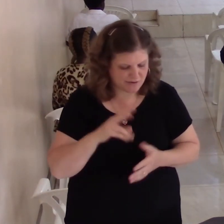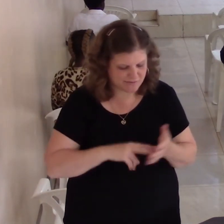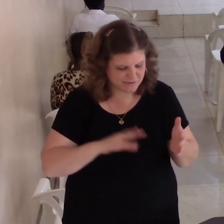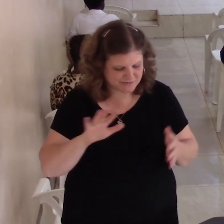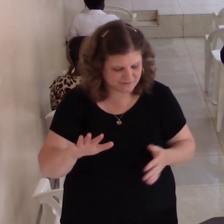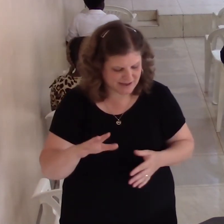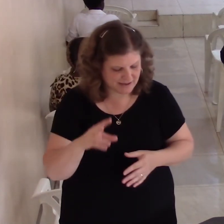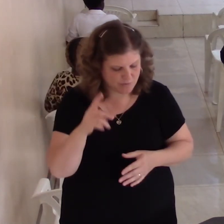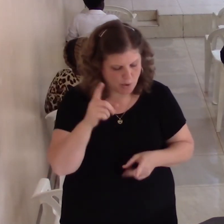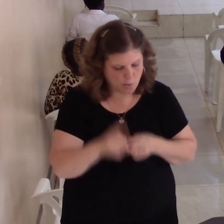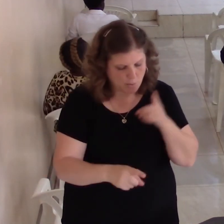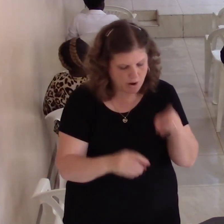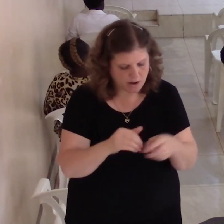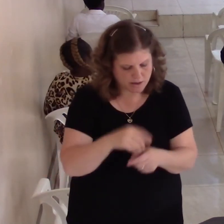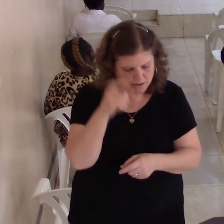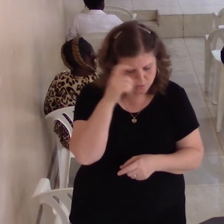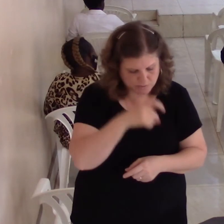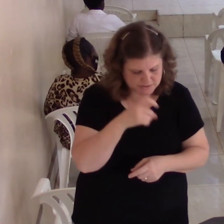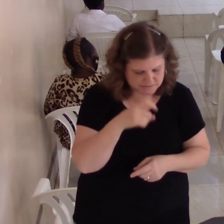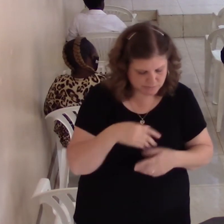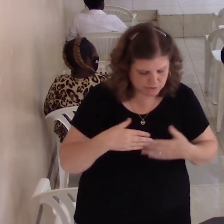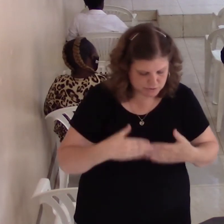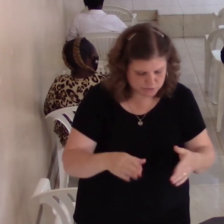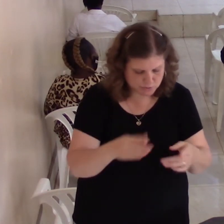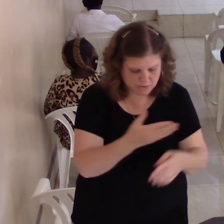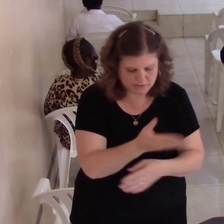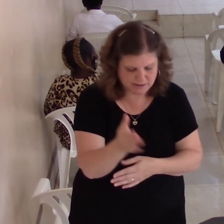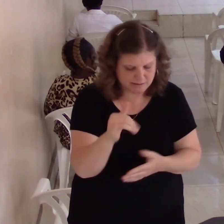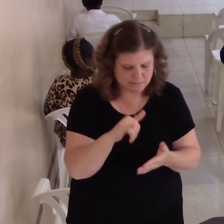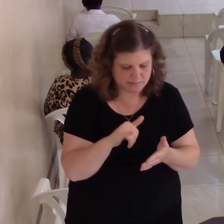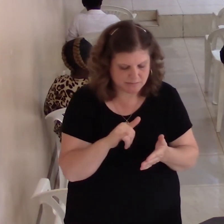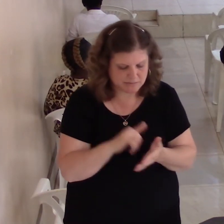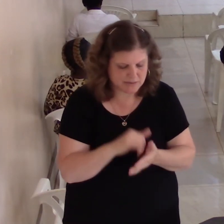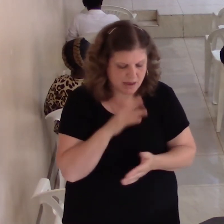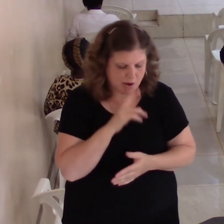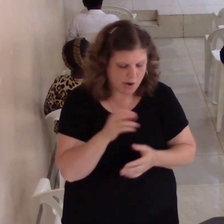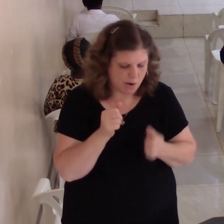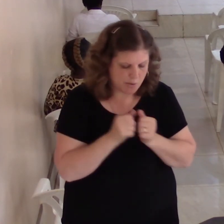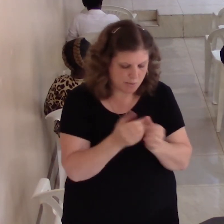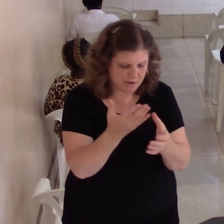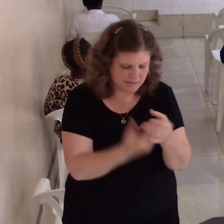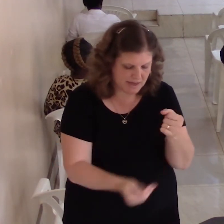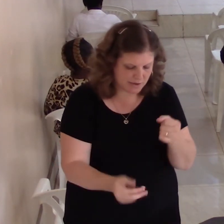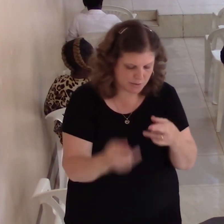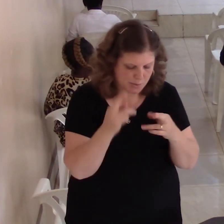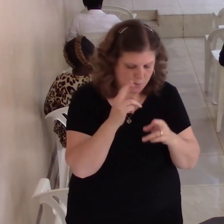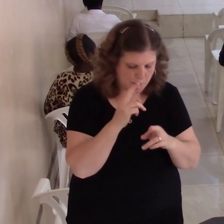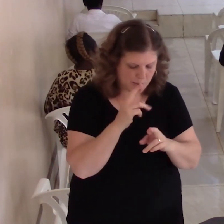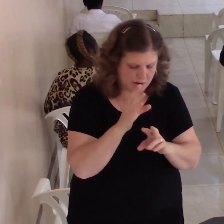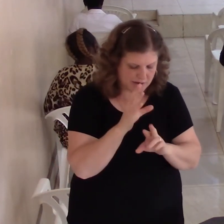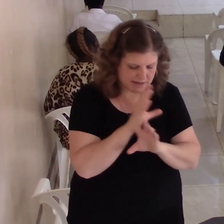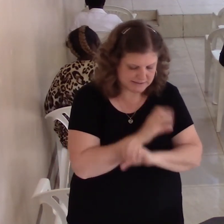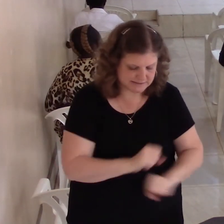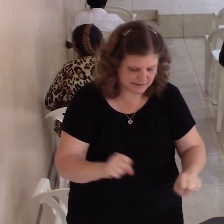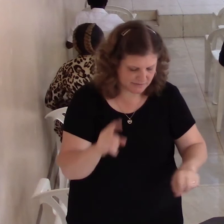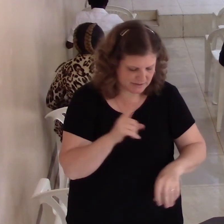let your speech be all in with grace season with salt that you might know how y'all can answer every man